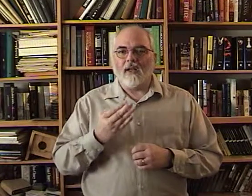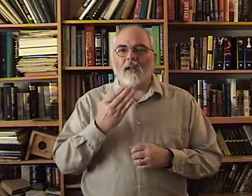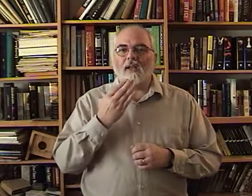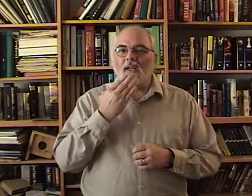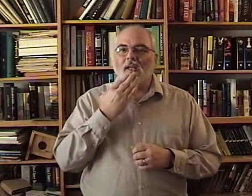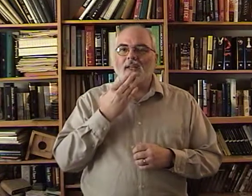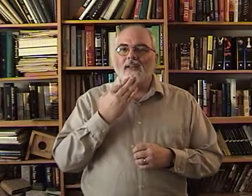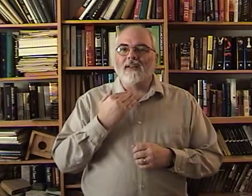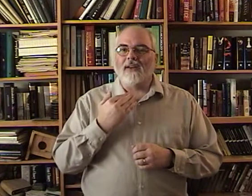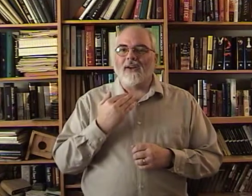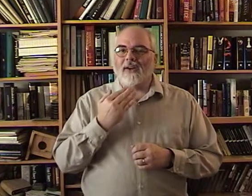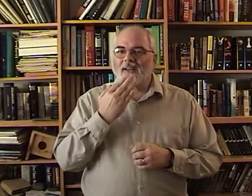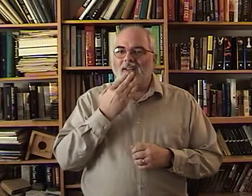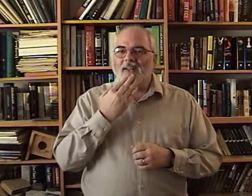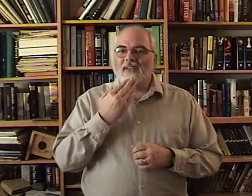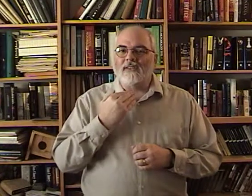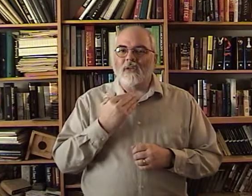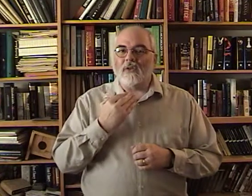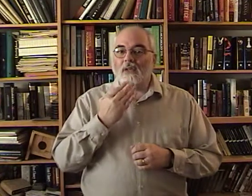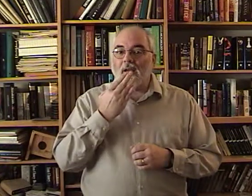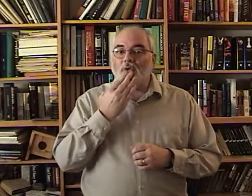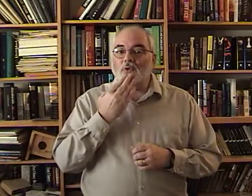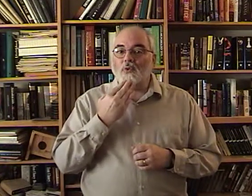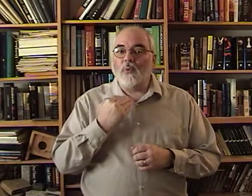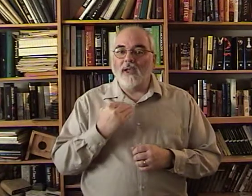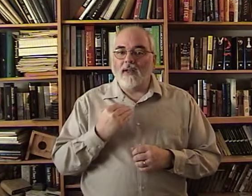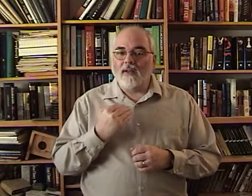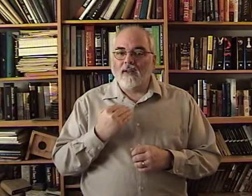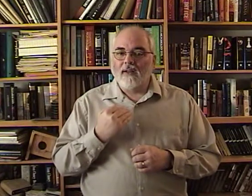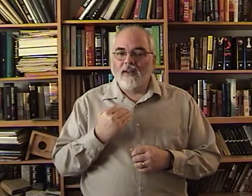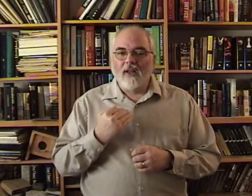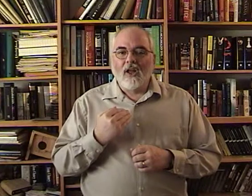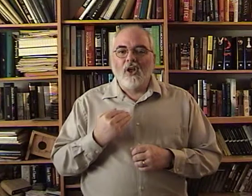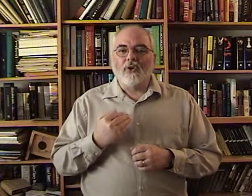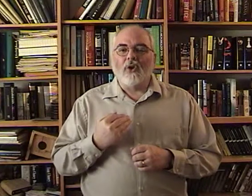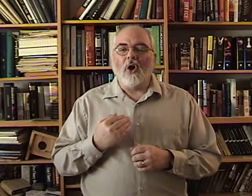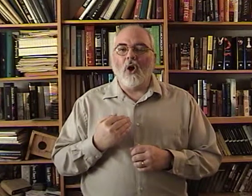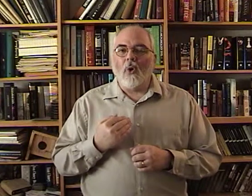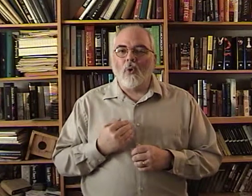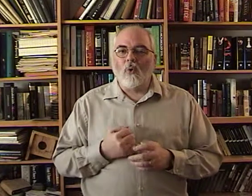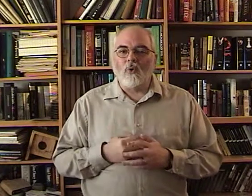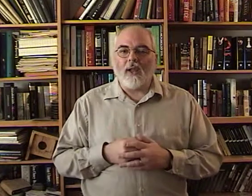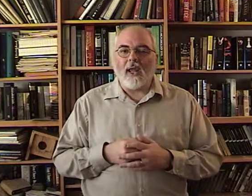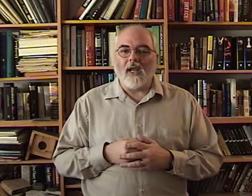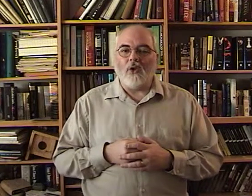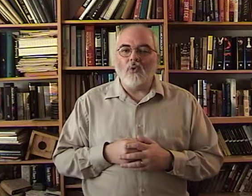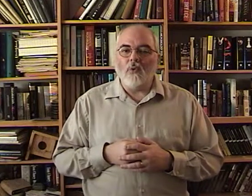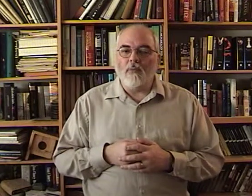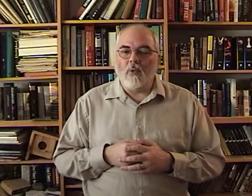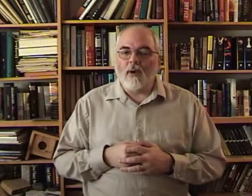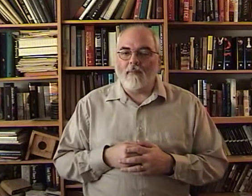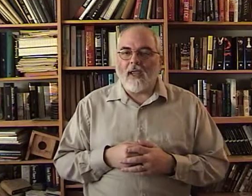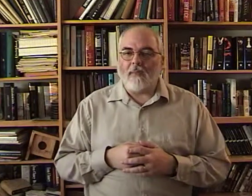candy. Alright. So. How sweet. To hold. A newborn baby.